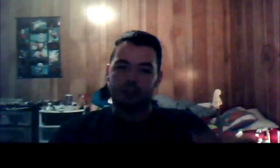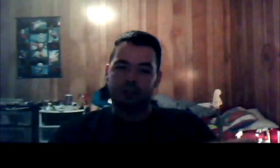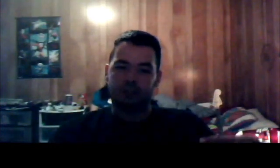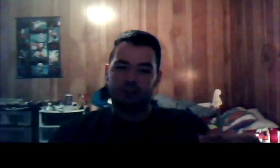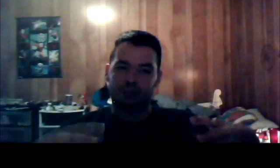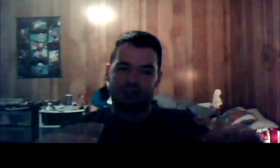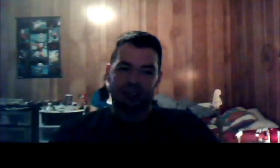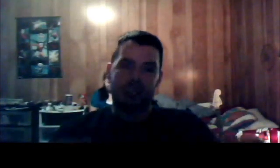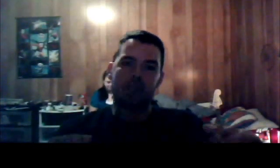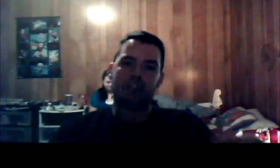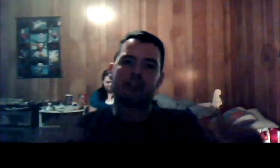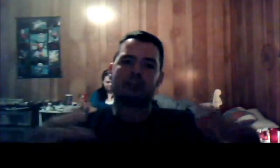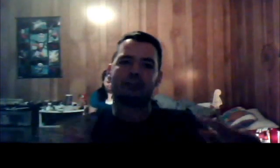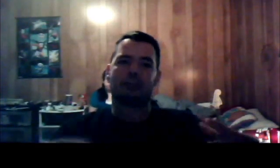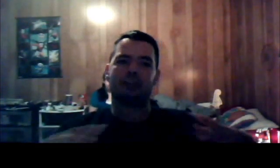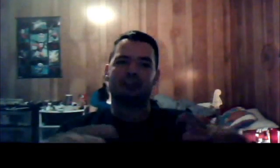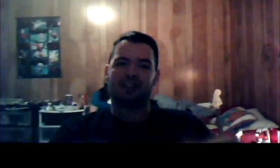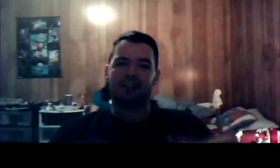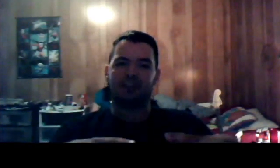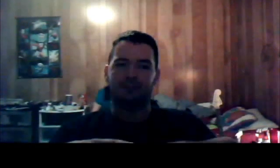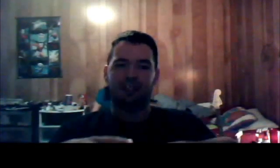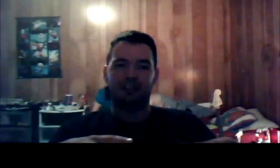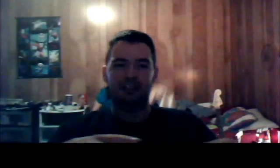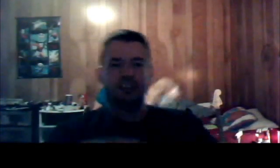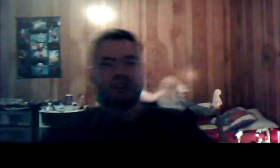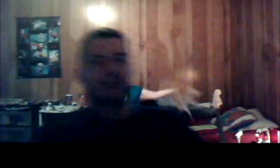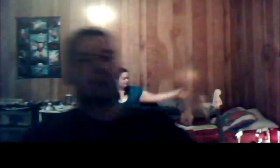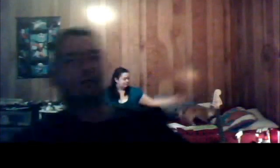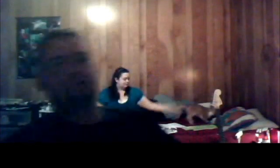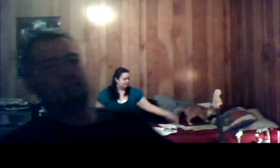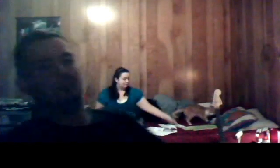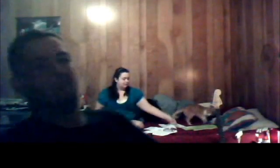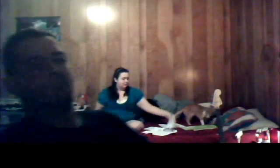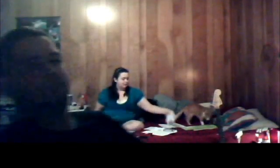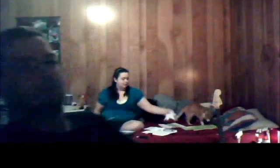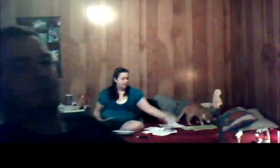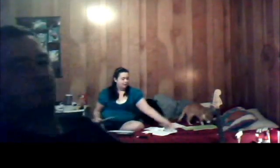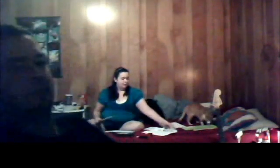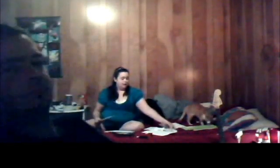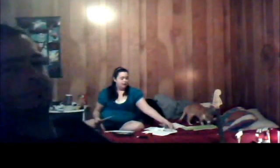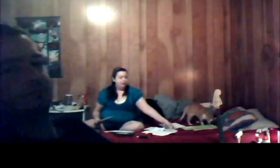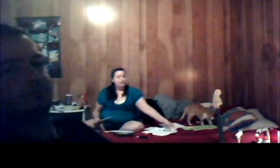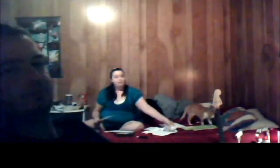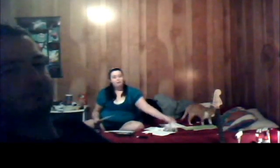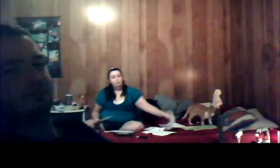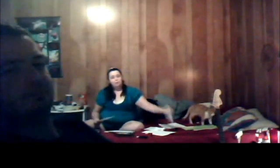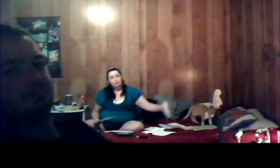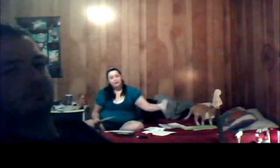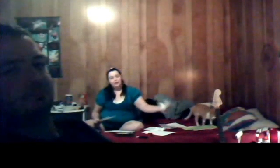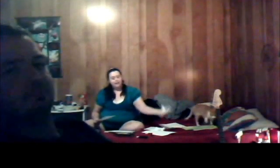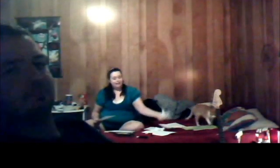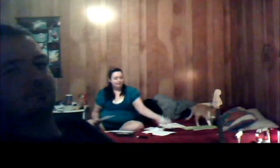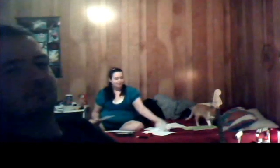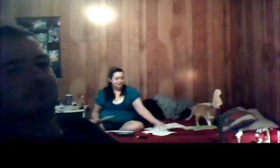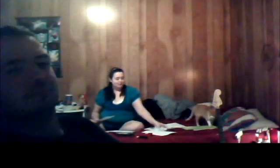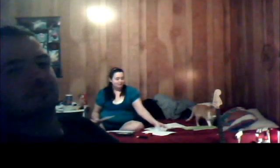movie. Where not everything is so much in your face. Any commentary on film noir, honey? I love film noir. I think it's awesome.